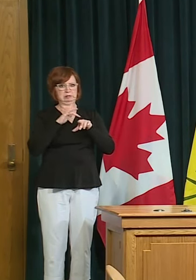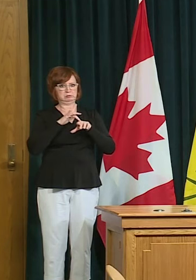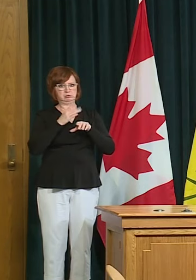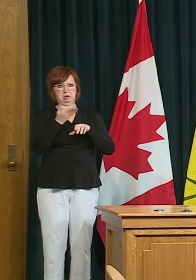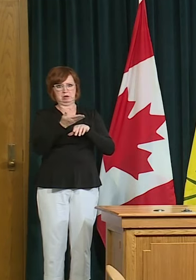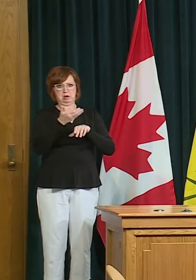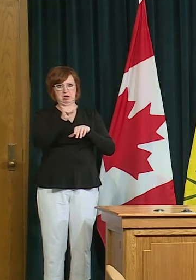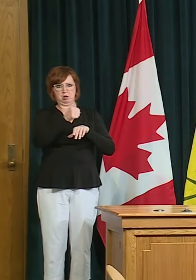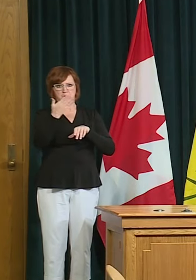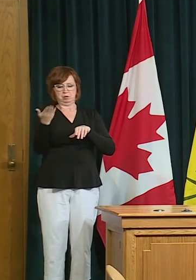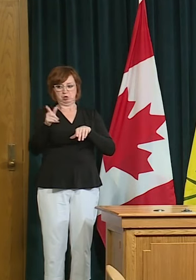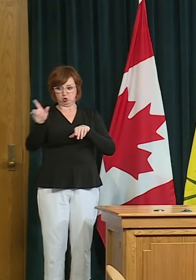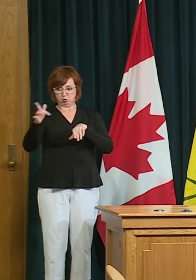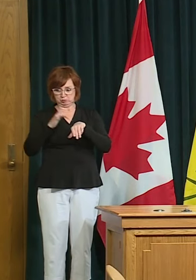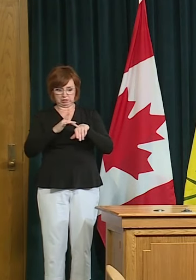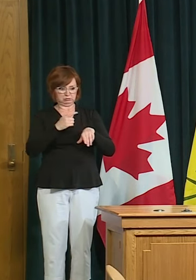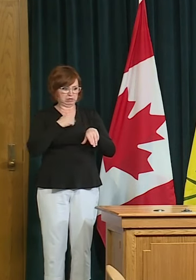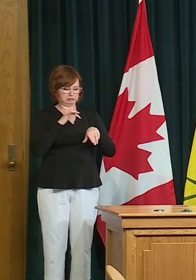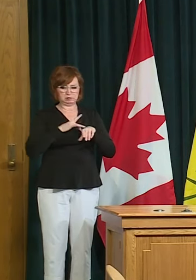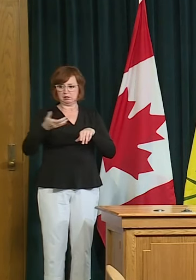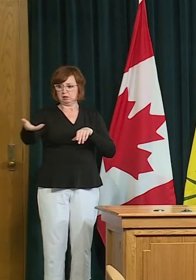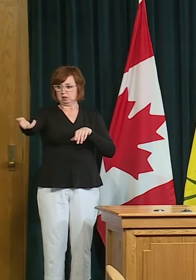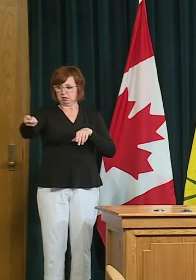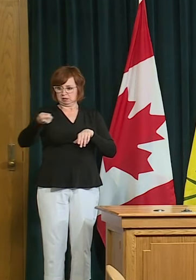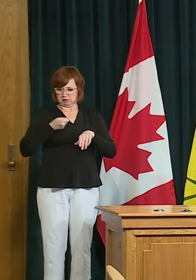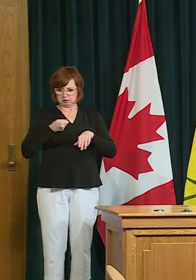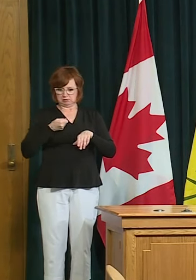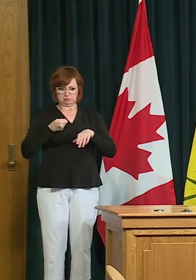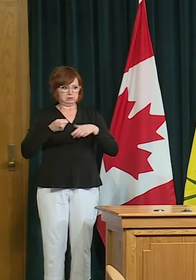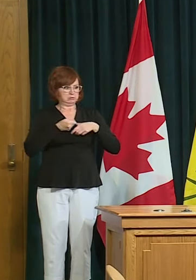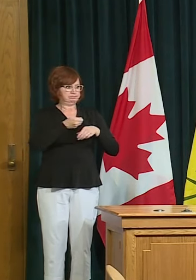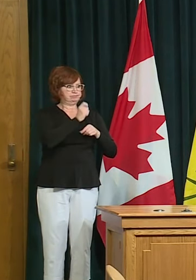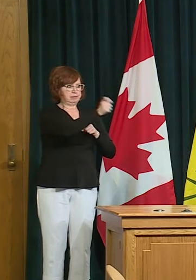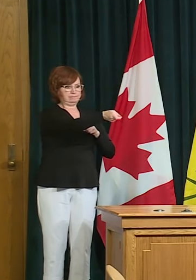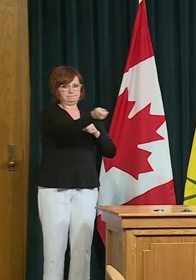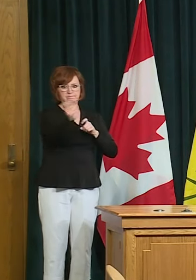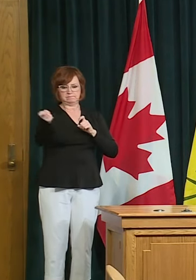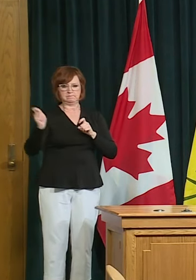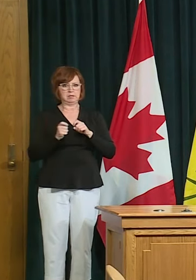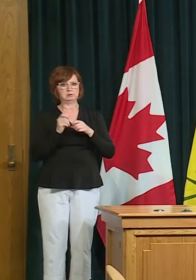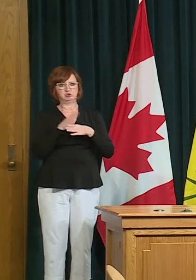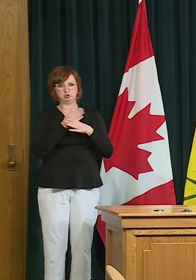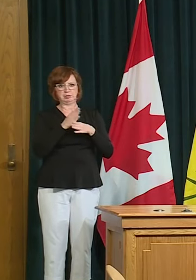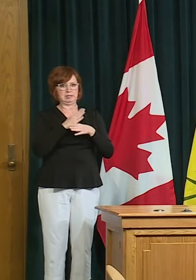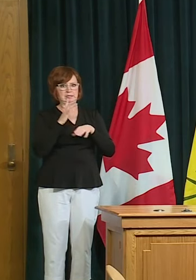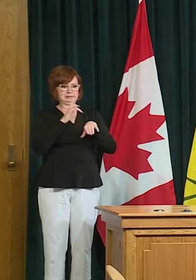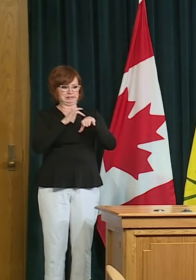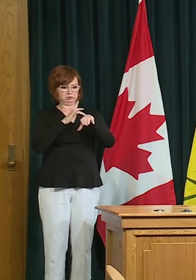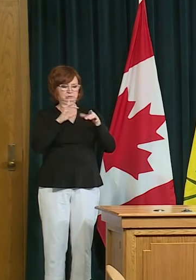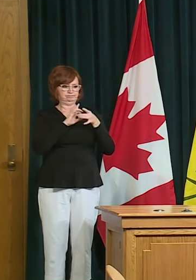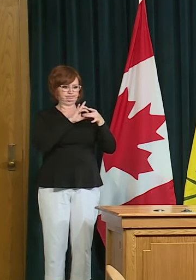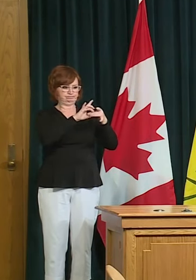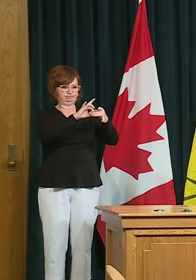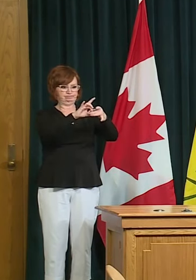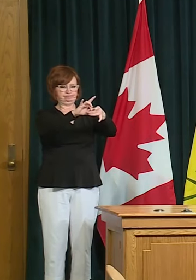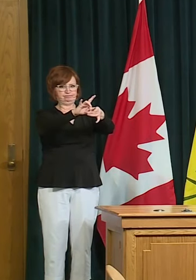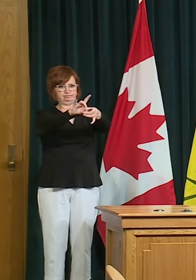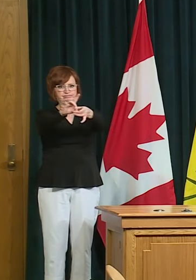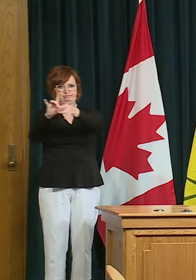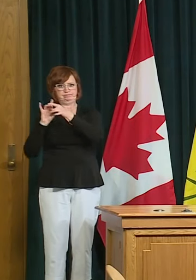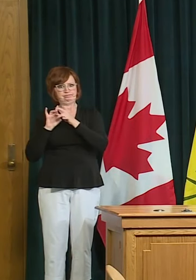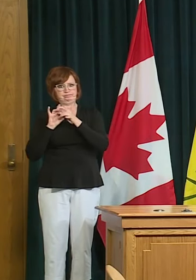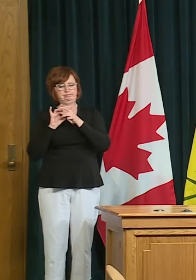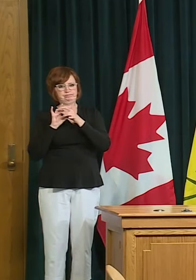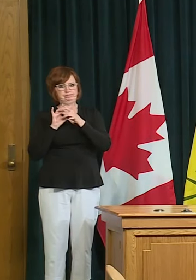doing all the other things that are in that guidance around not chanting or singing and using you know posters is important if there is a